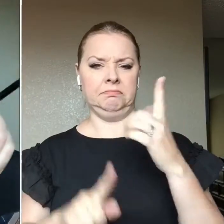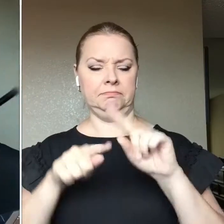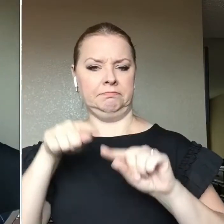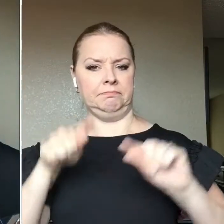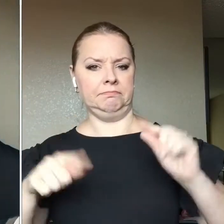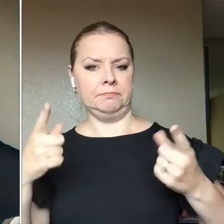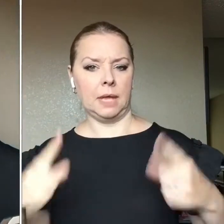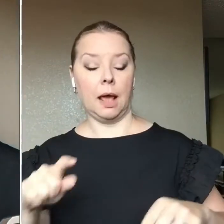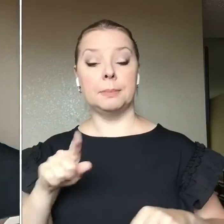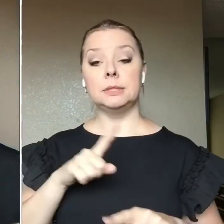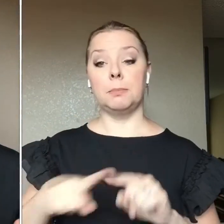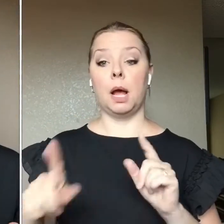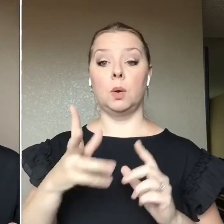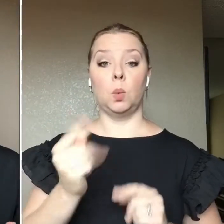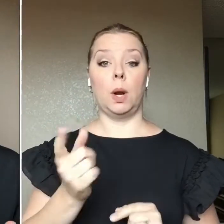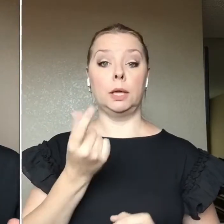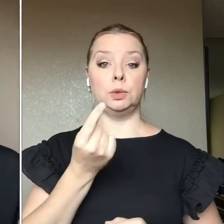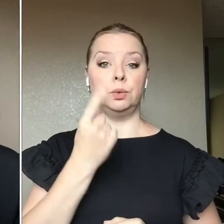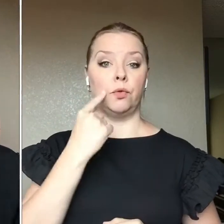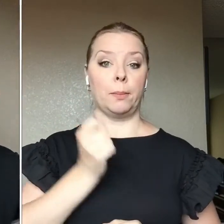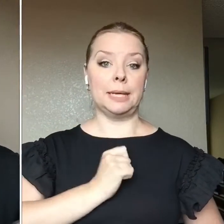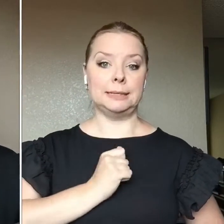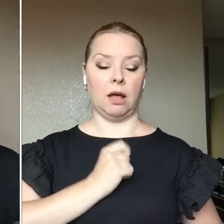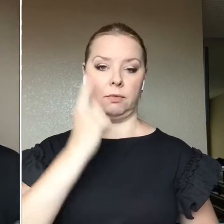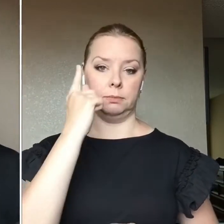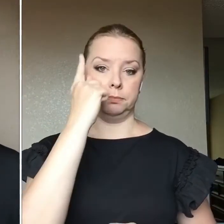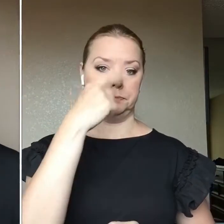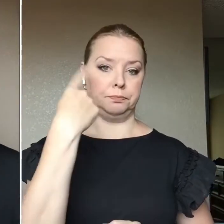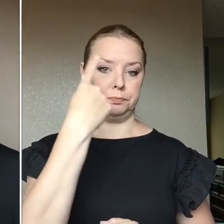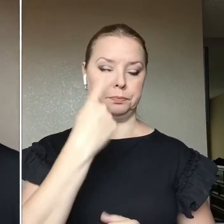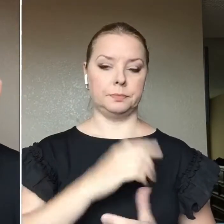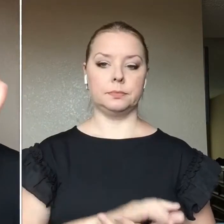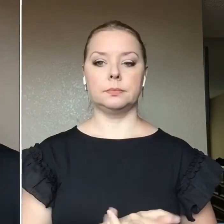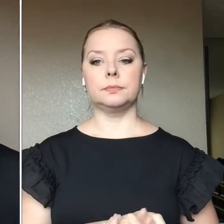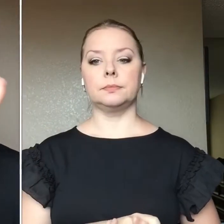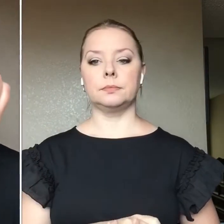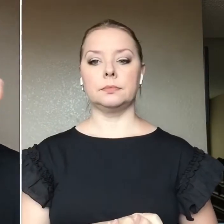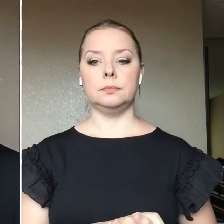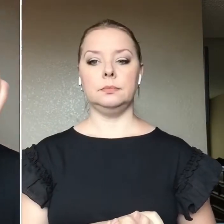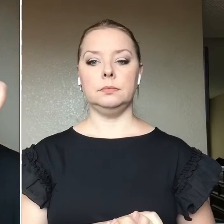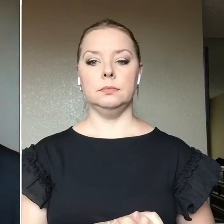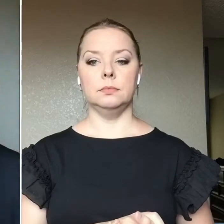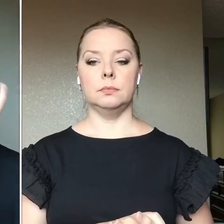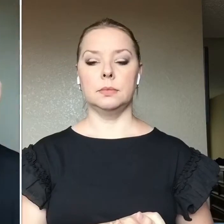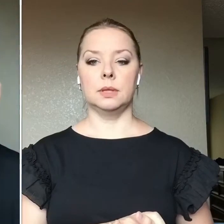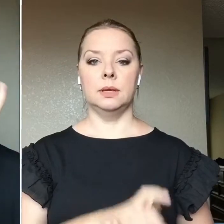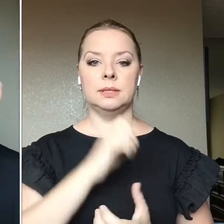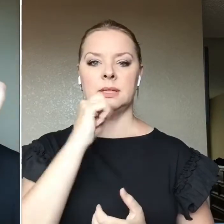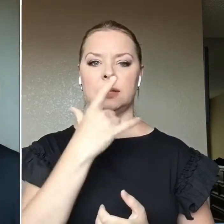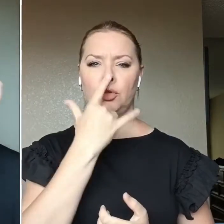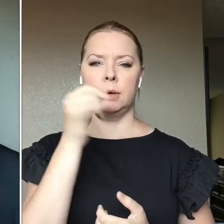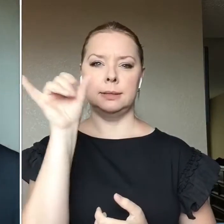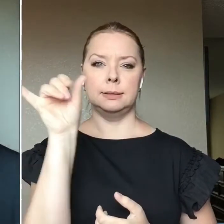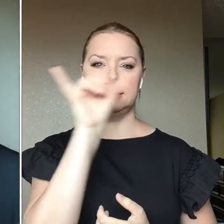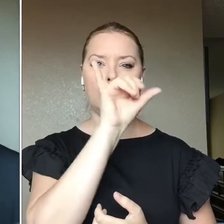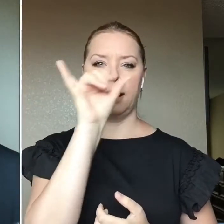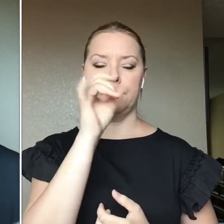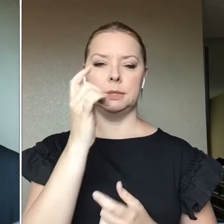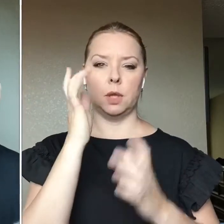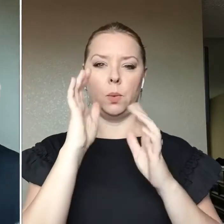to be what I do for my eyes. Um, we're not looking even. So I'm still going in with like a really light touch